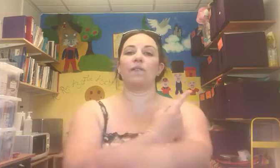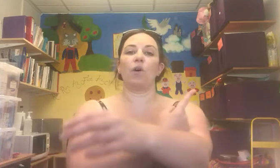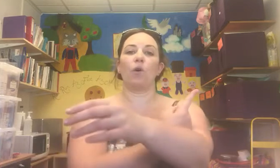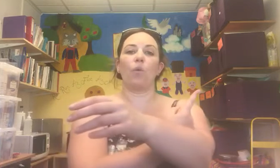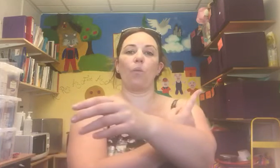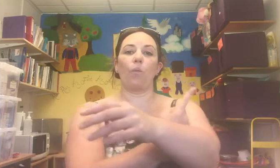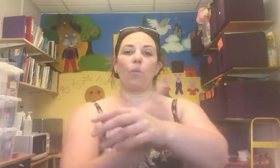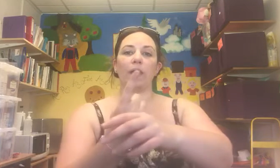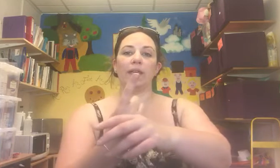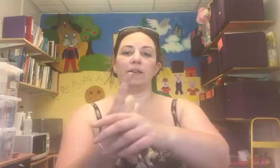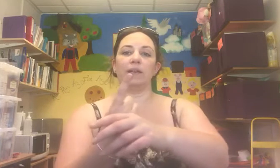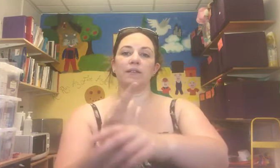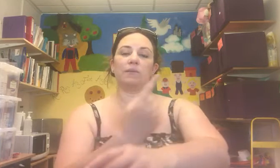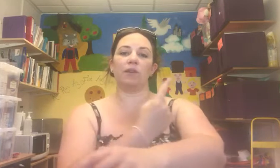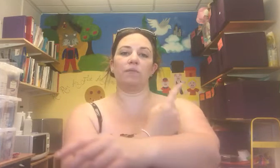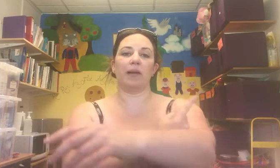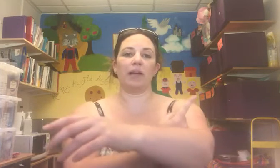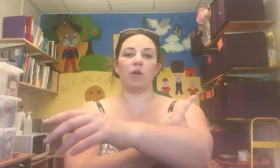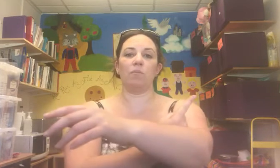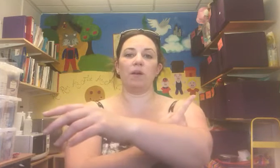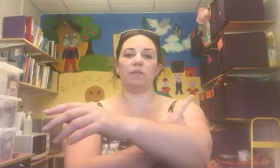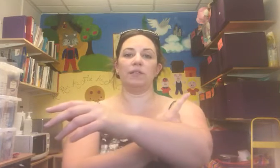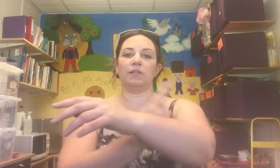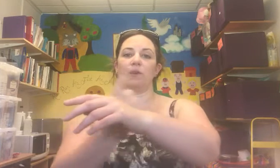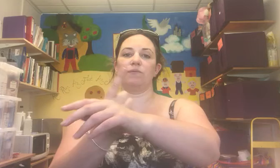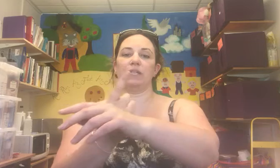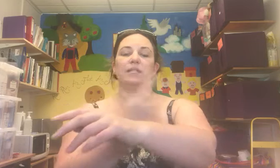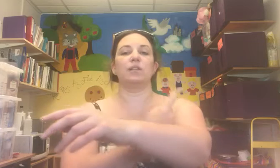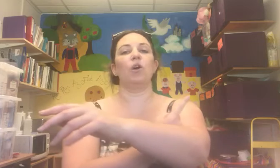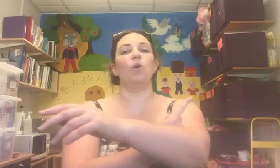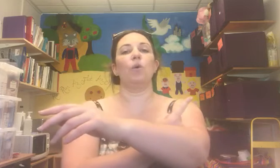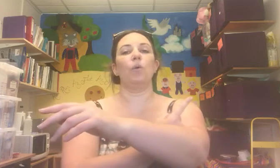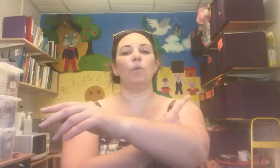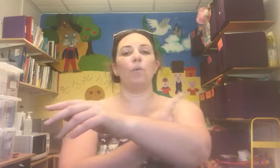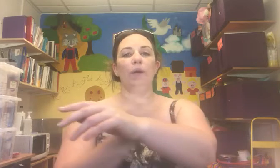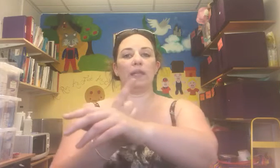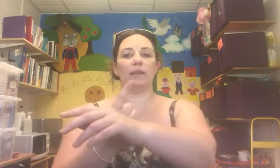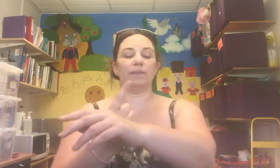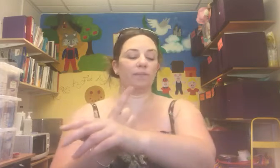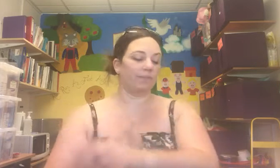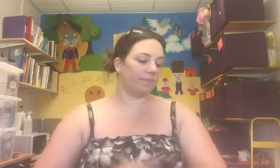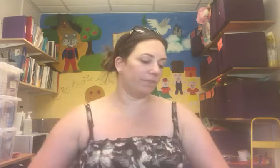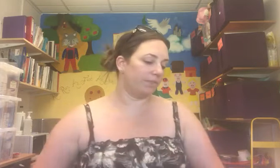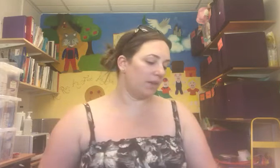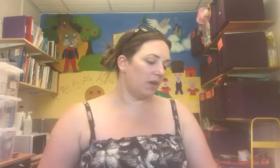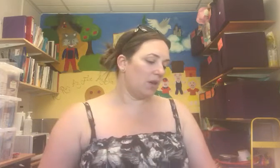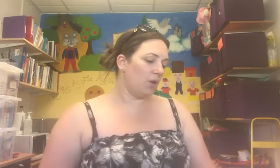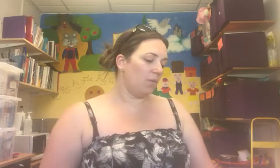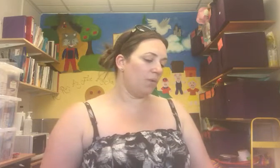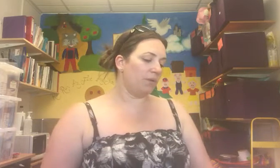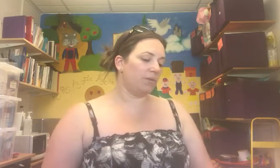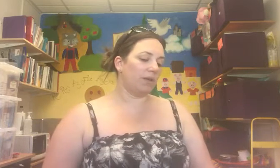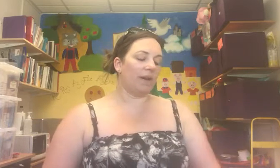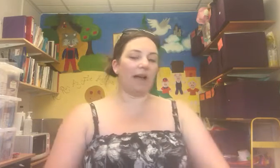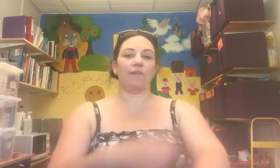week. So, we go from our elbow down to our wrist. Week. Week. We also have